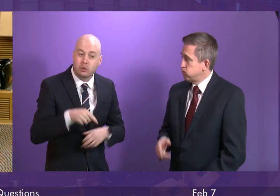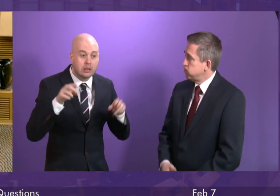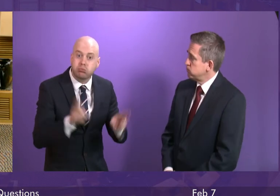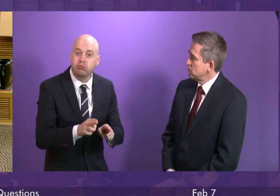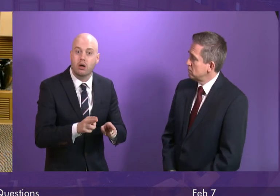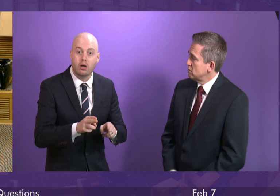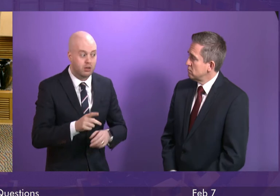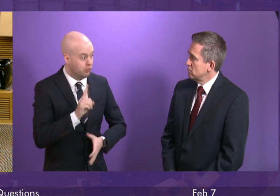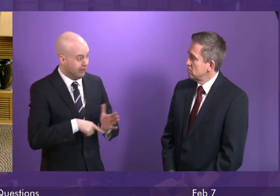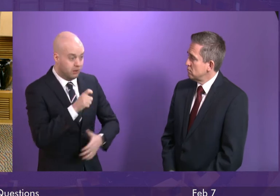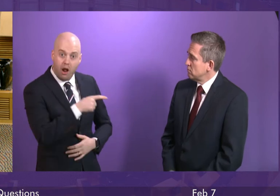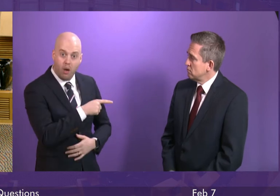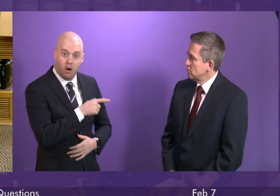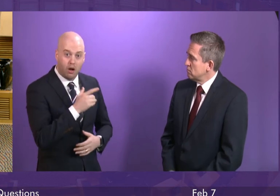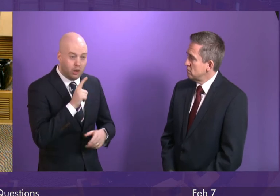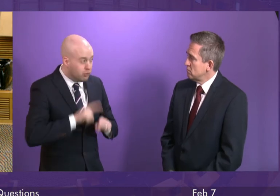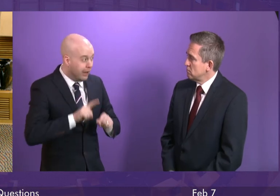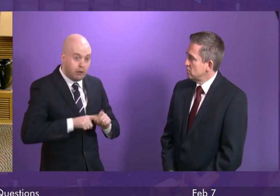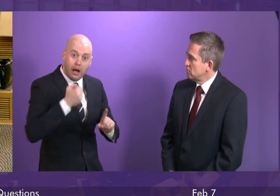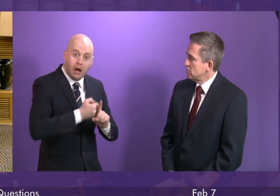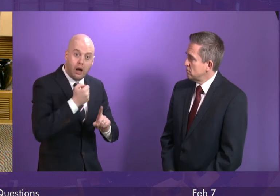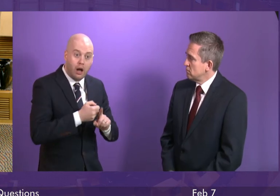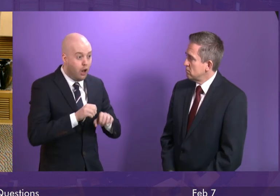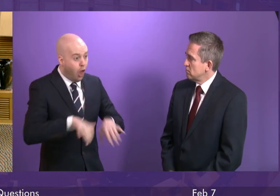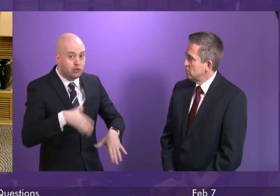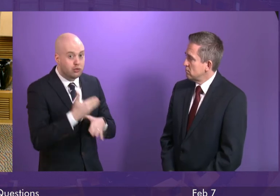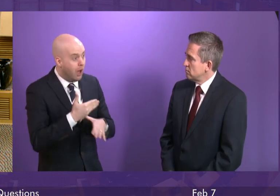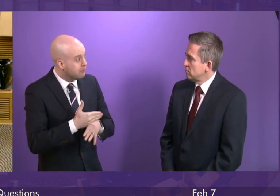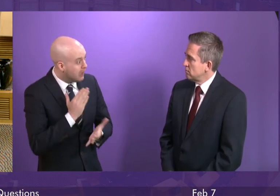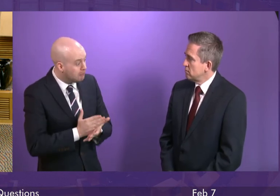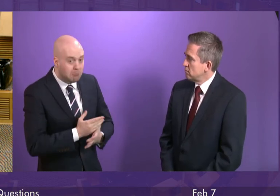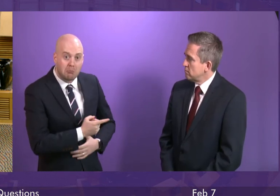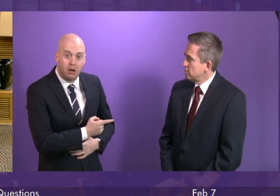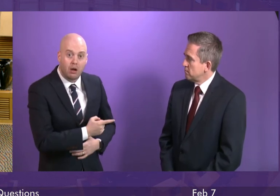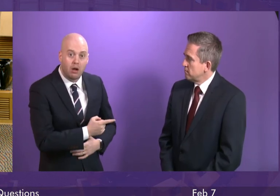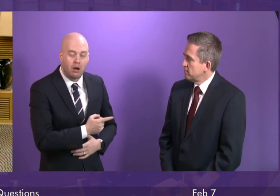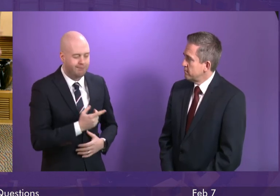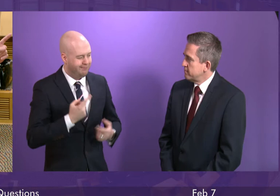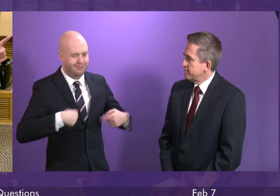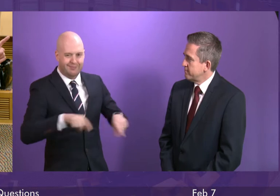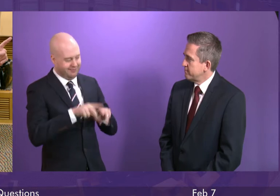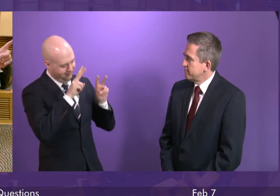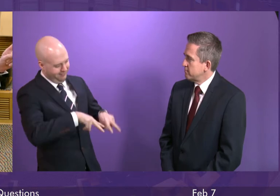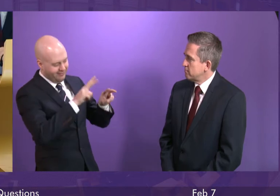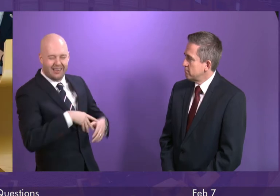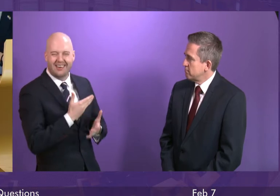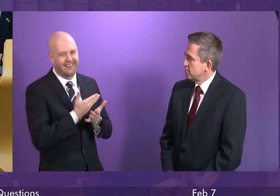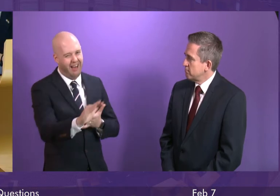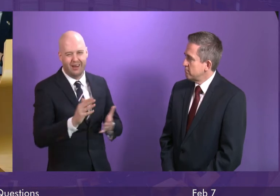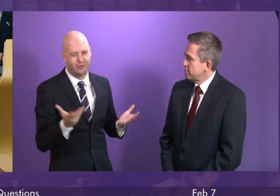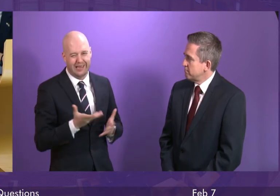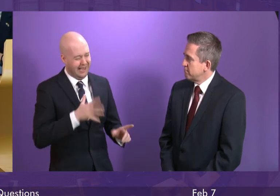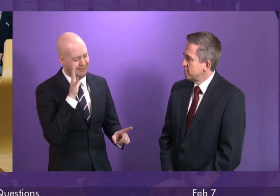Carlow is seriously trying to argue for? Jackson Carlow has been found out today. He goes around the country.